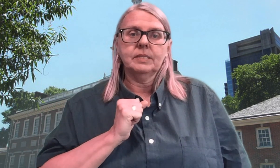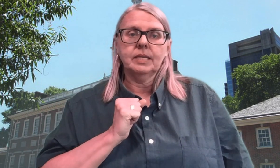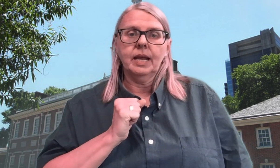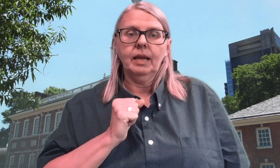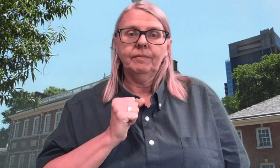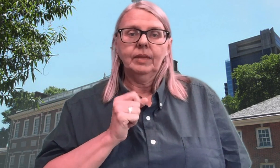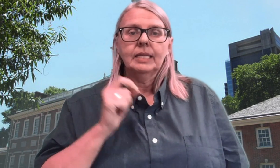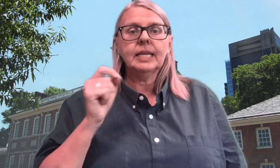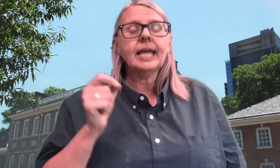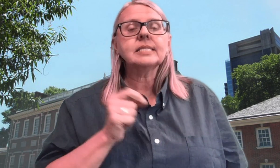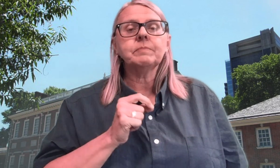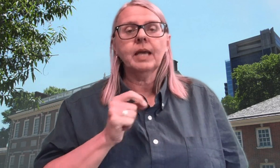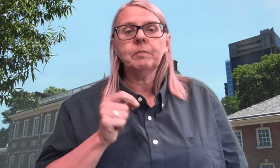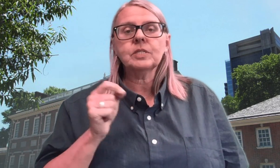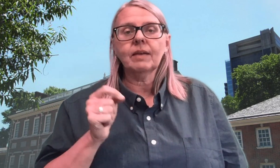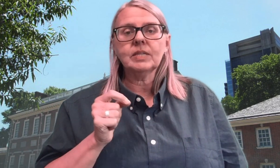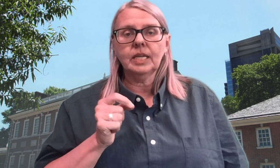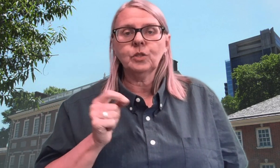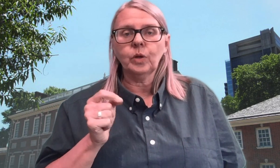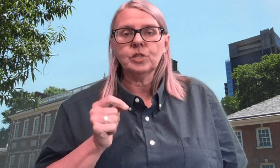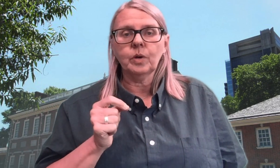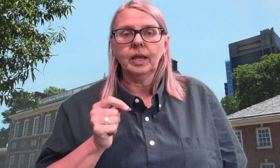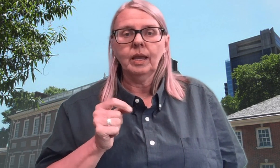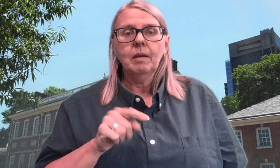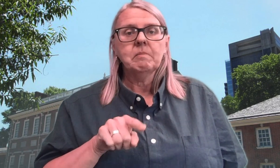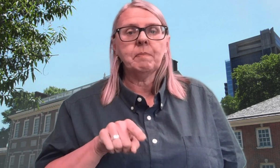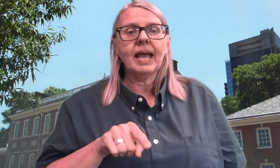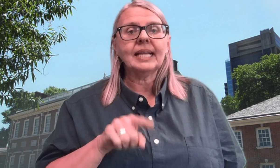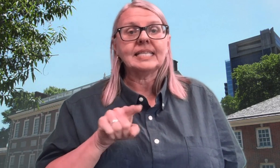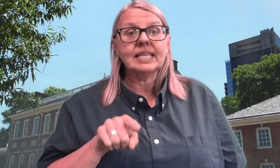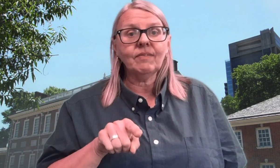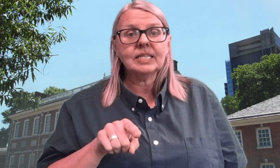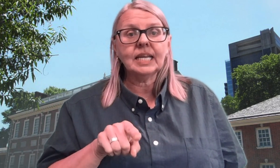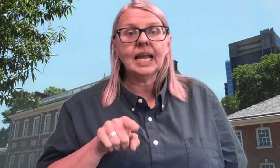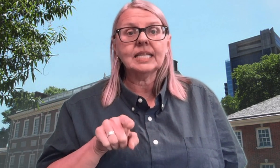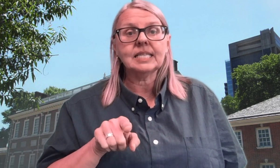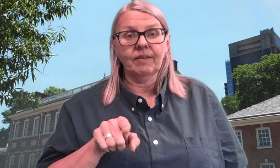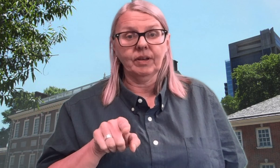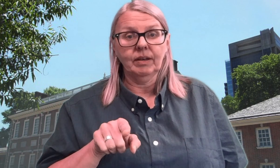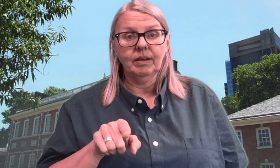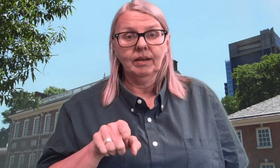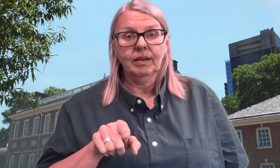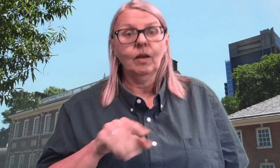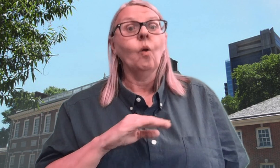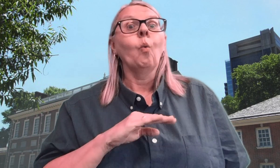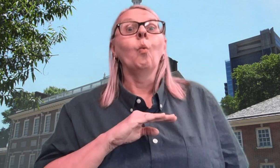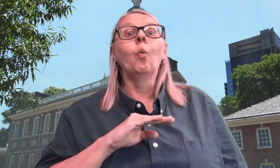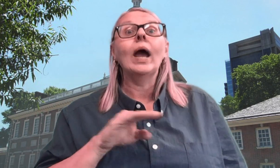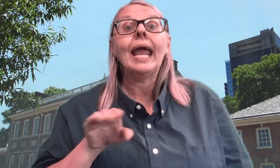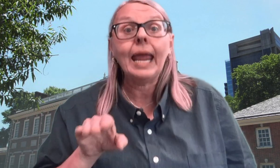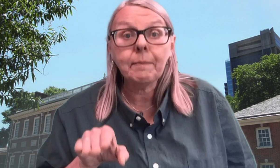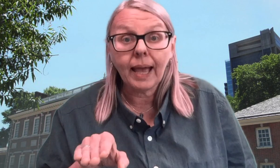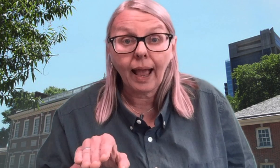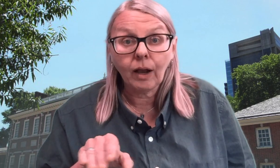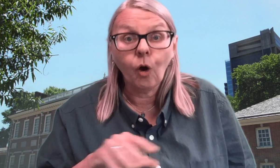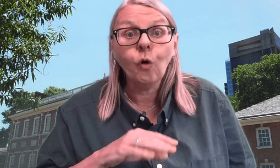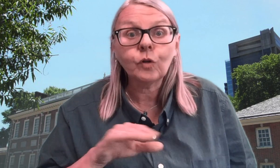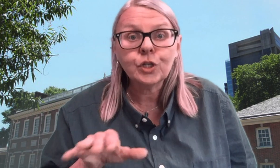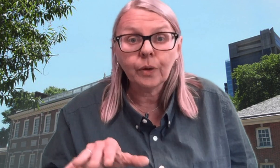today. Today is September 17th, 2020. But back in 1787, way back, over 200